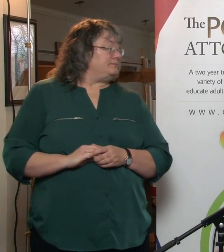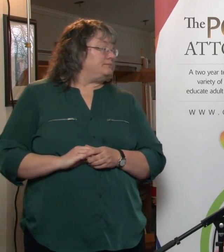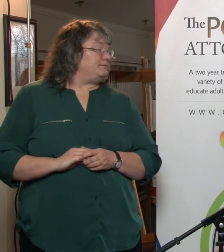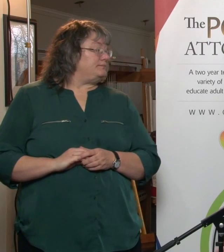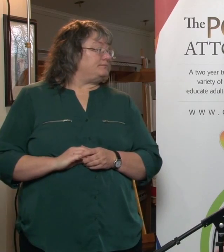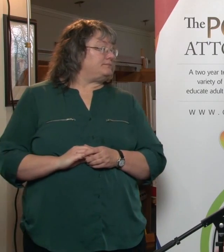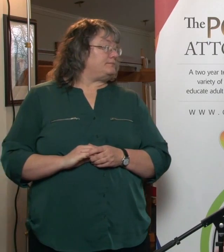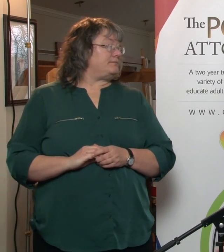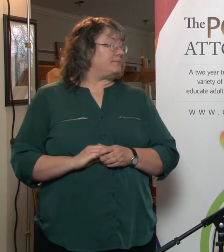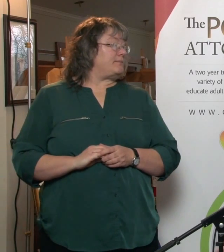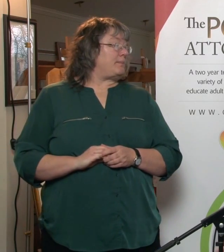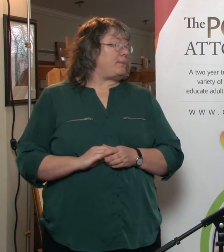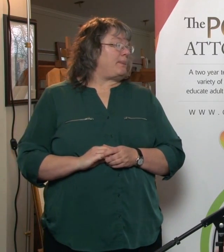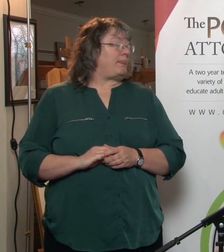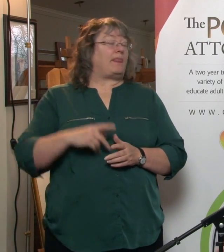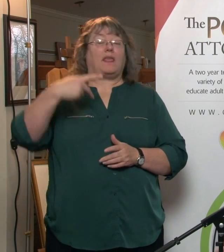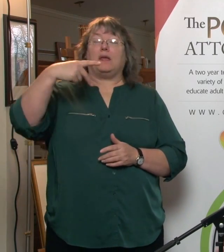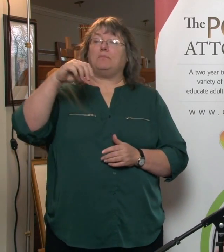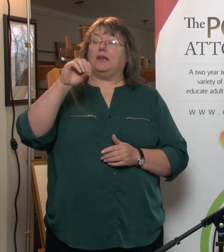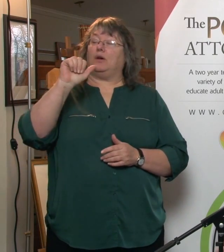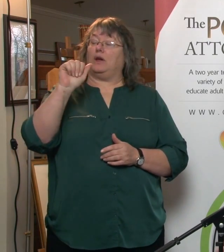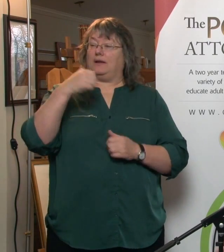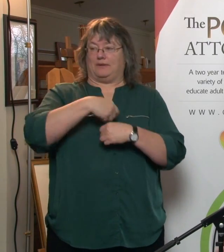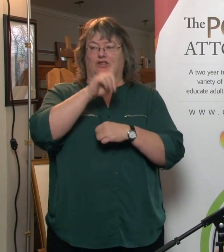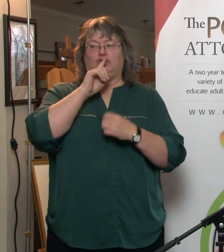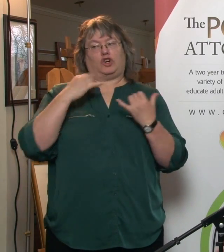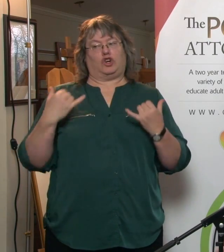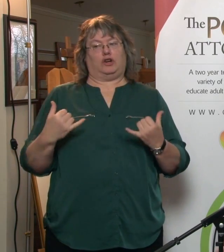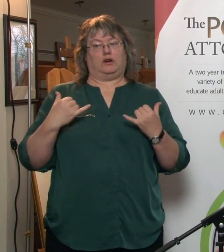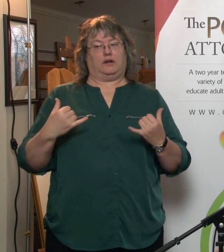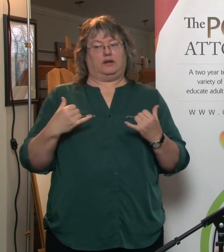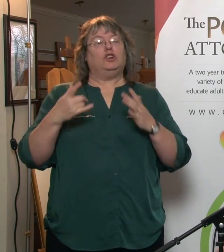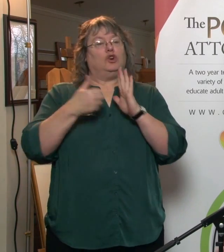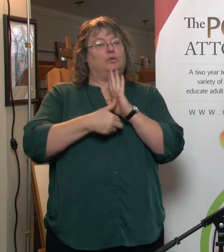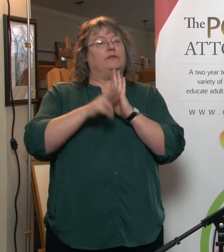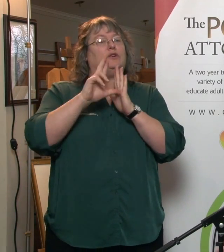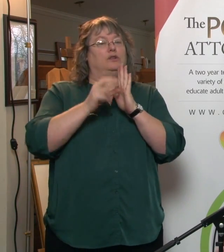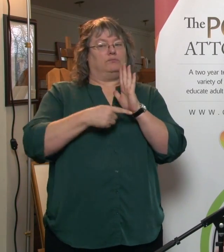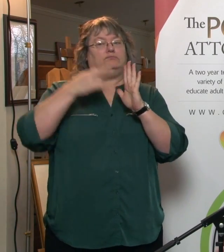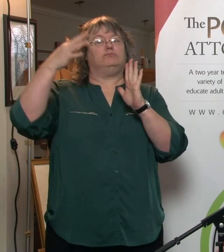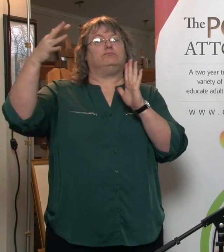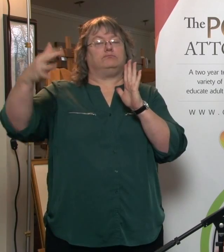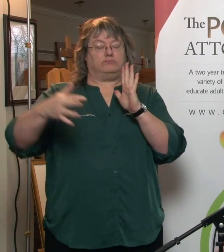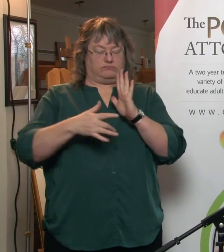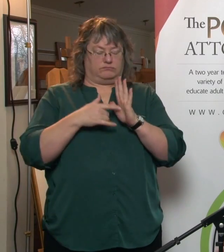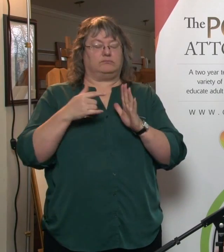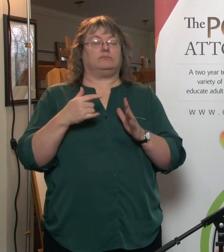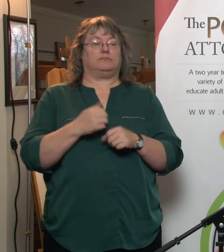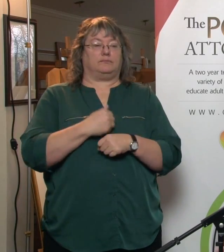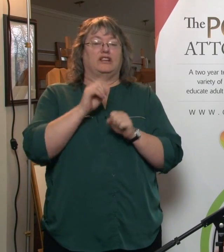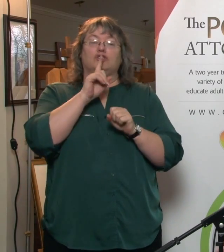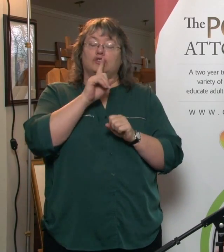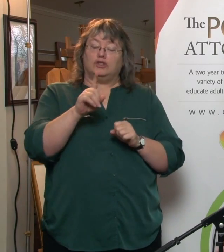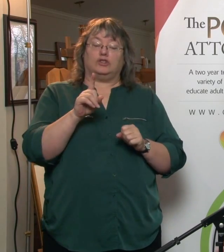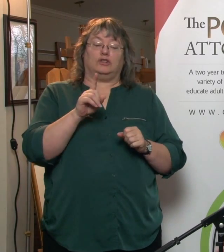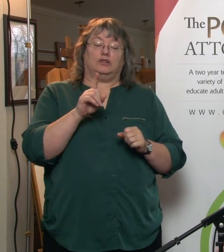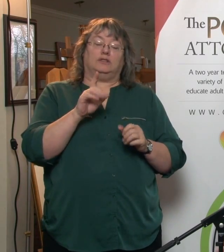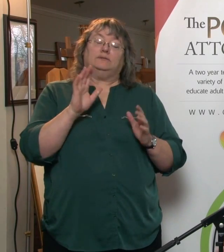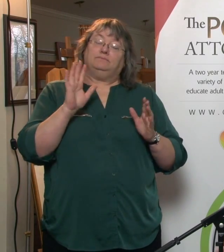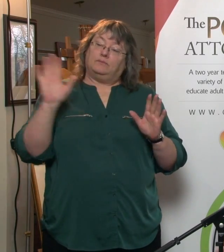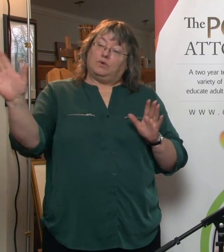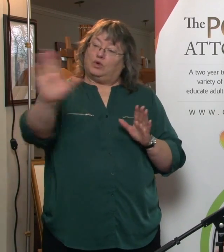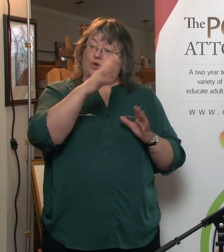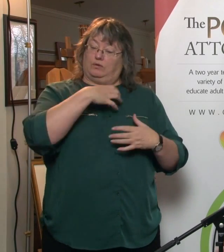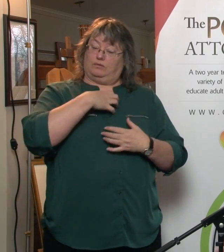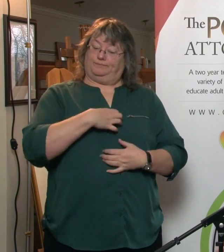And again, valid, up-to-date powers of attorney. You should review them occasionally as well. Primarily to make sure that your